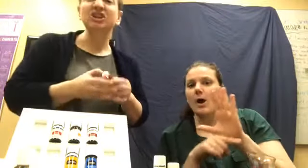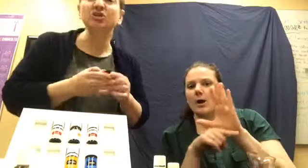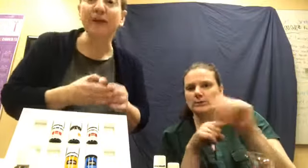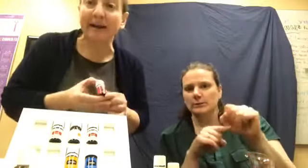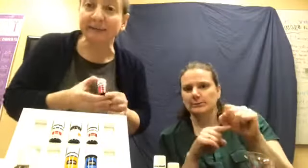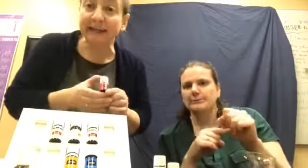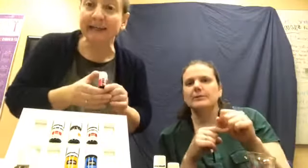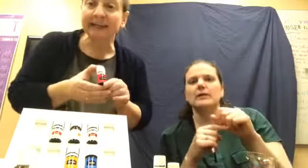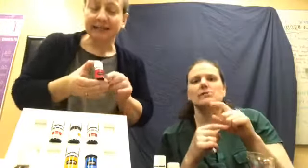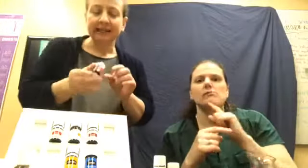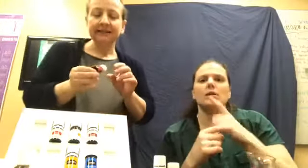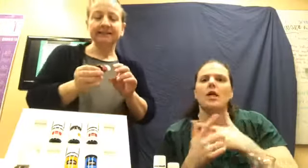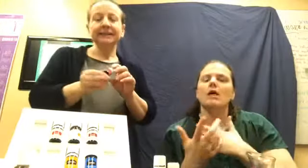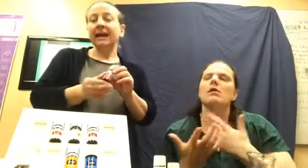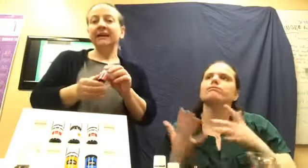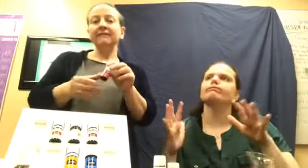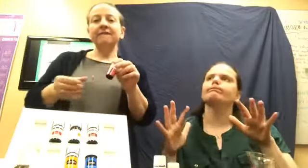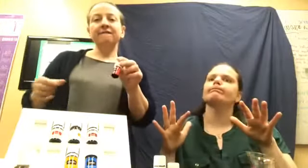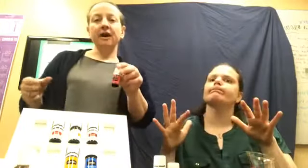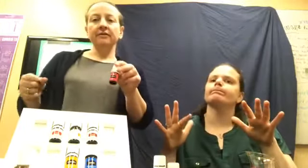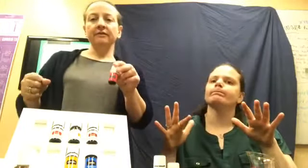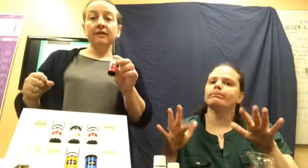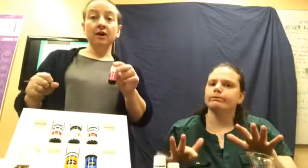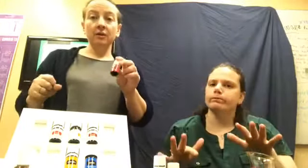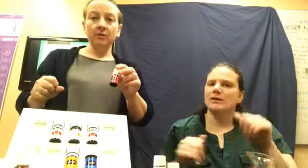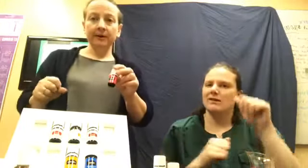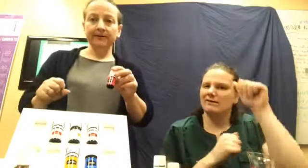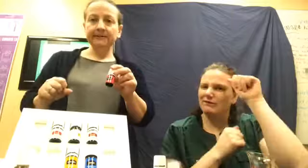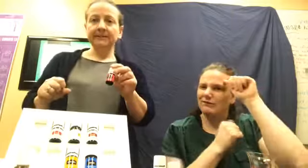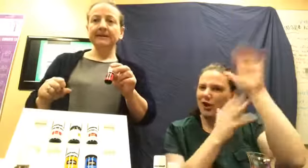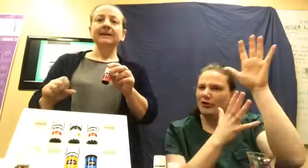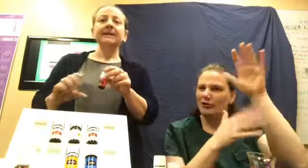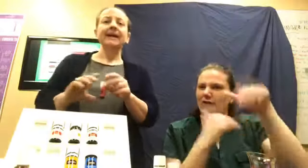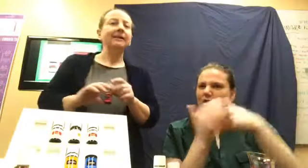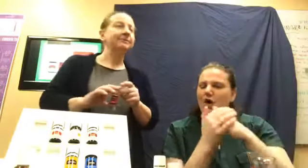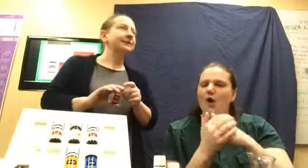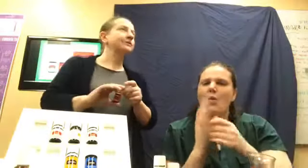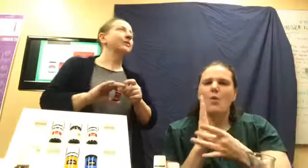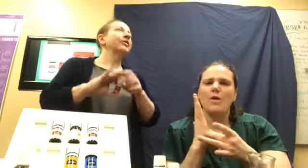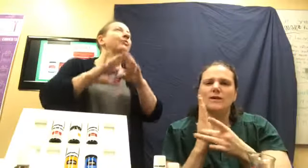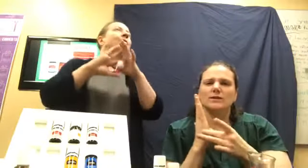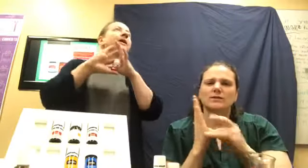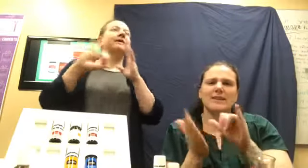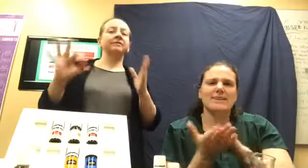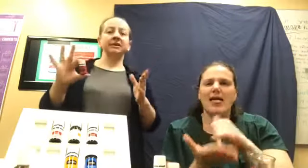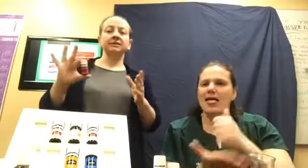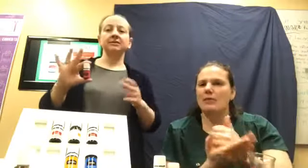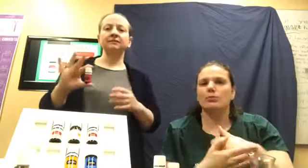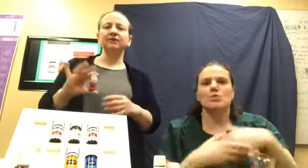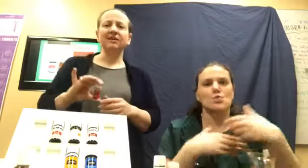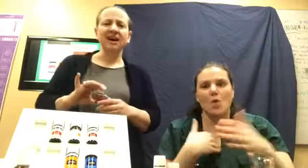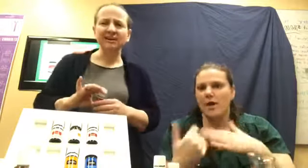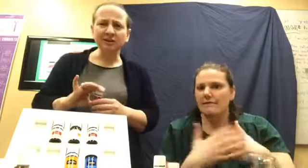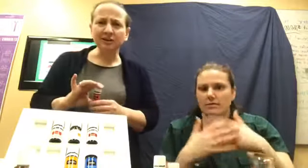grounding. It's kind of the father of all oils. It helps us with whatever it is. So, if you're not sure